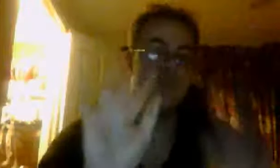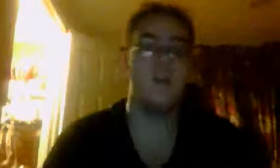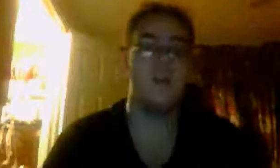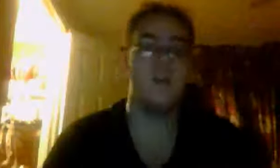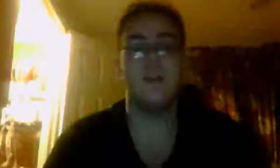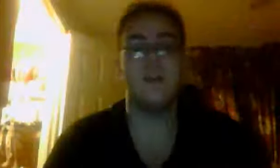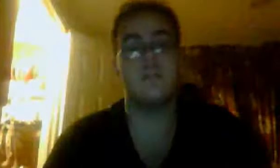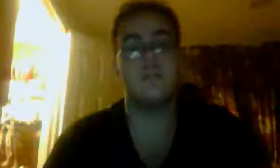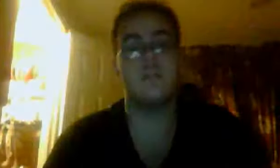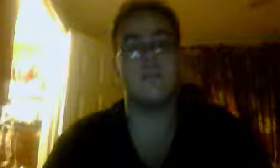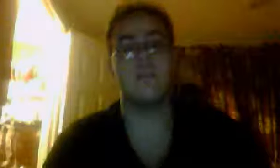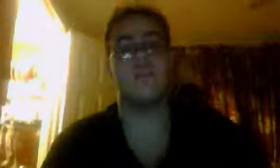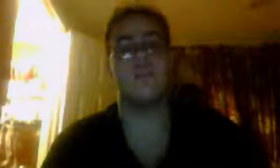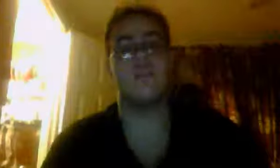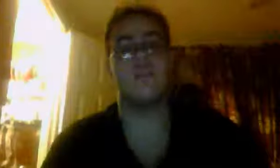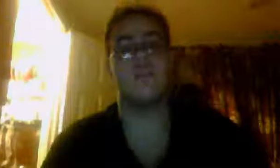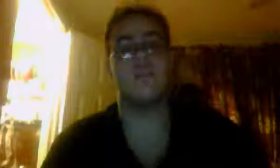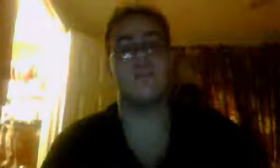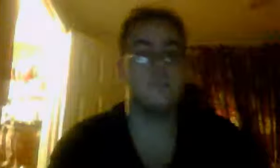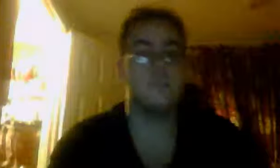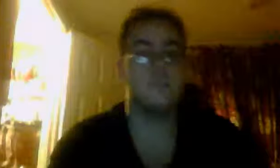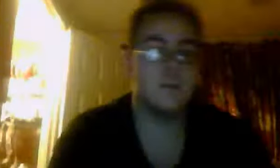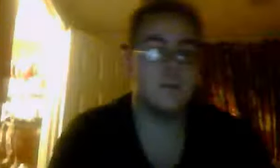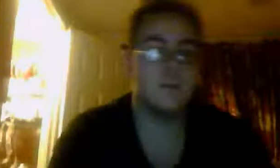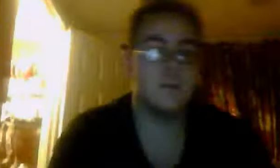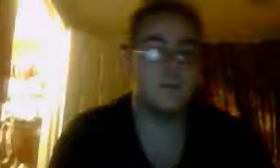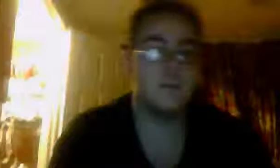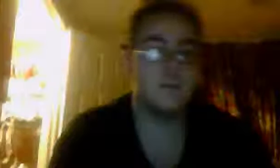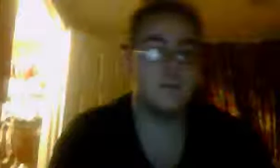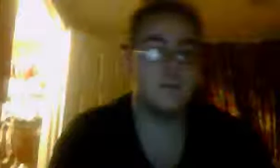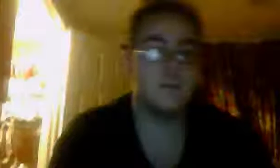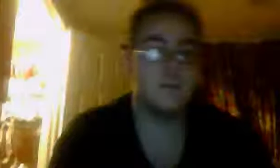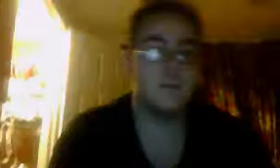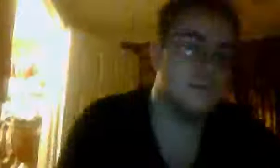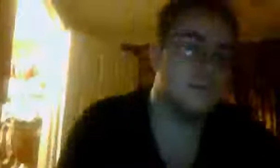And there's a quick little coin trick. See you guys next time.